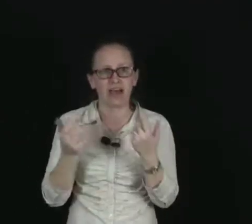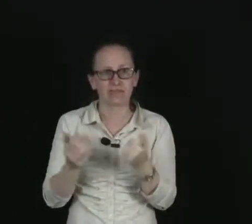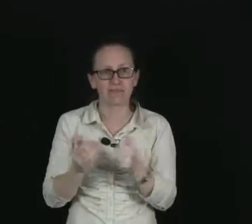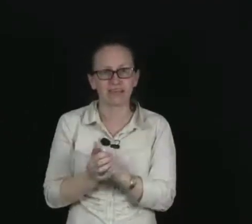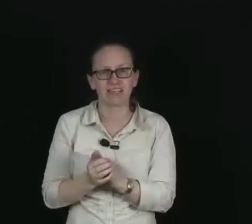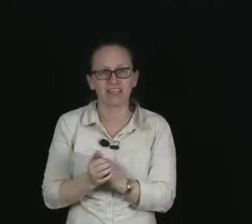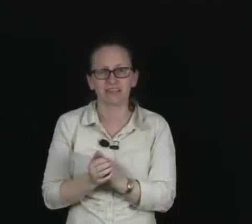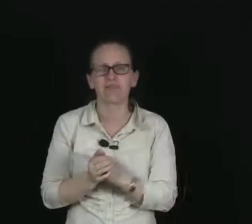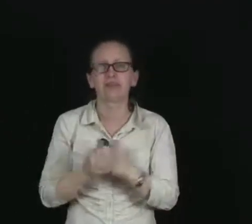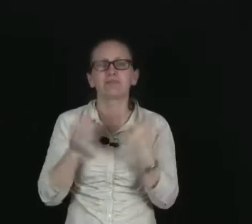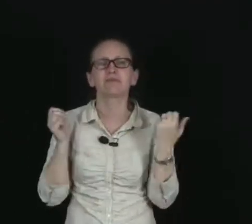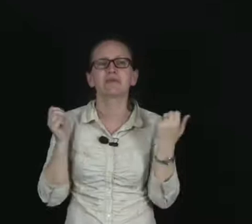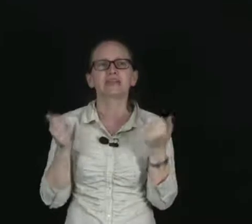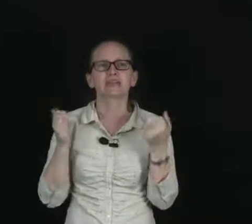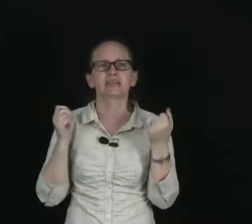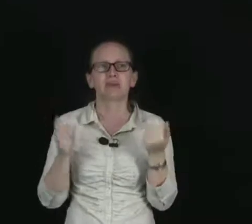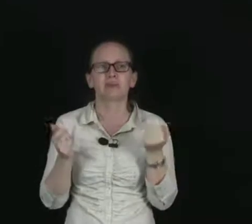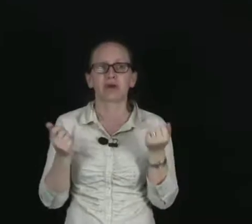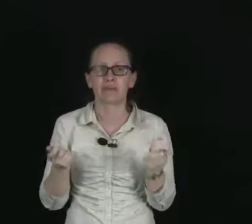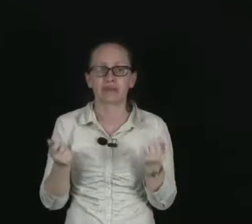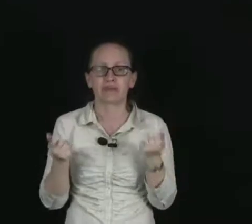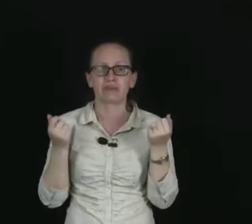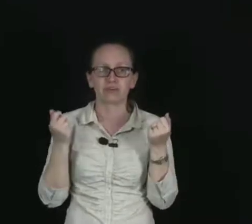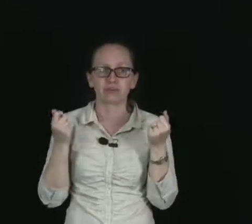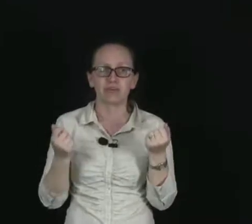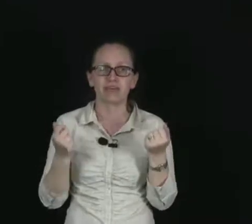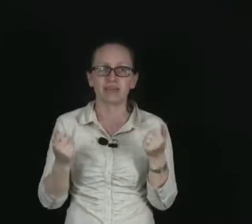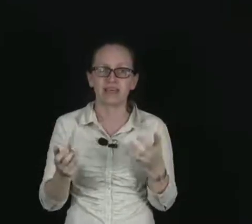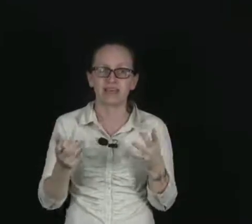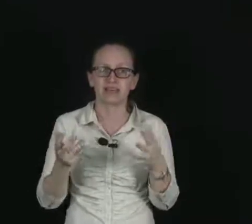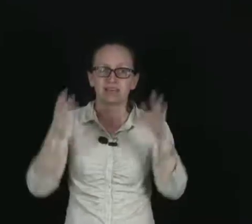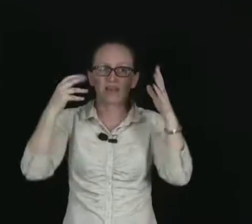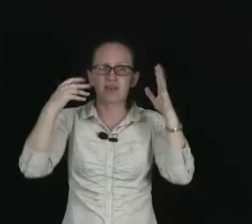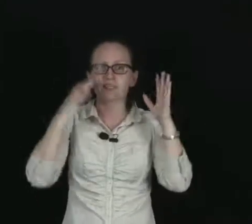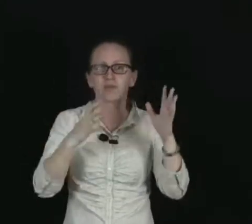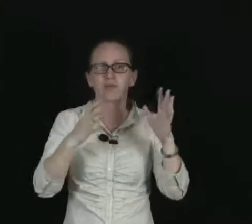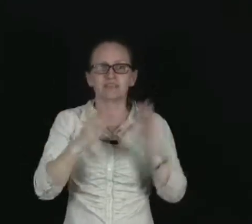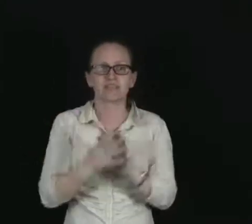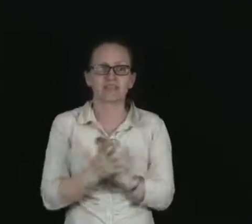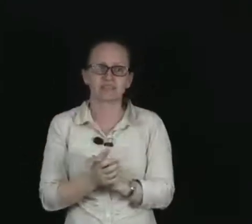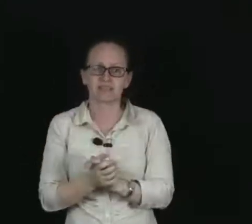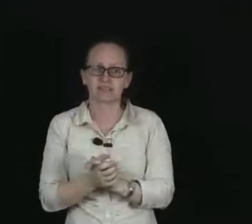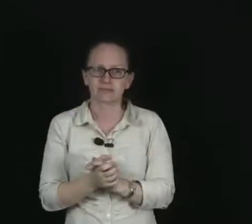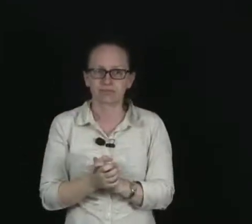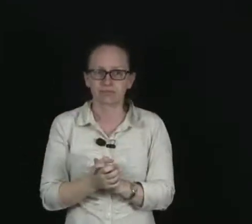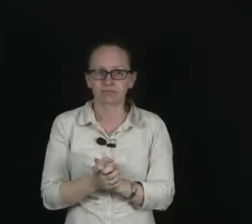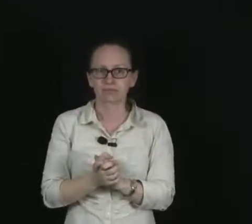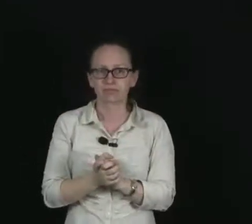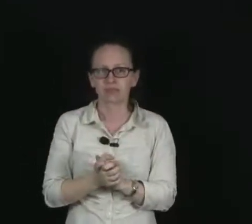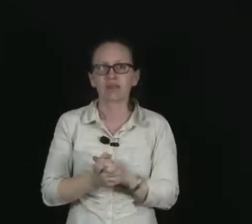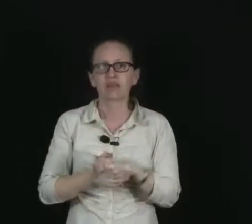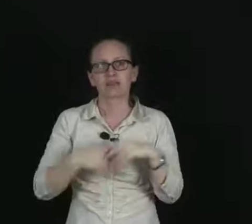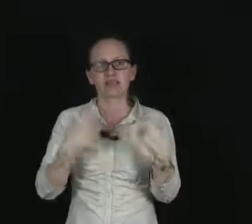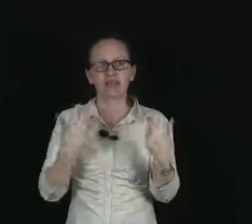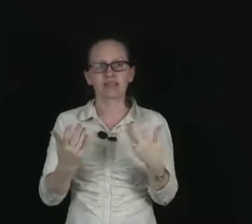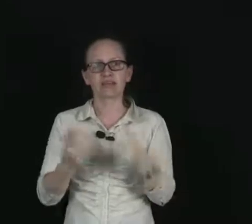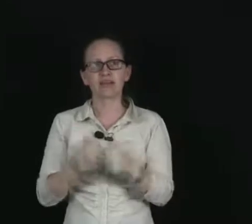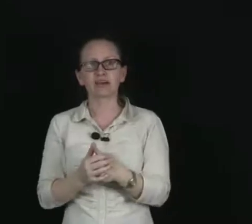alpha radiation, which makes it so appropriate for its use in smoke detectors. Now, another